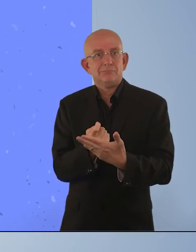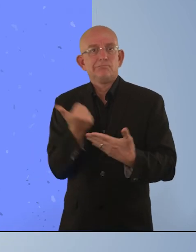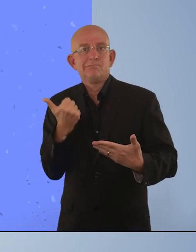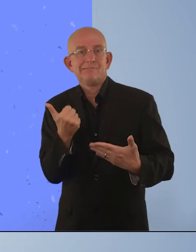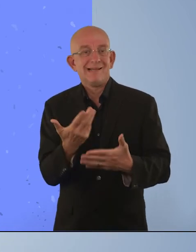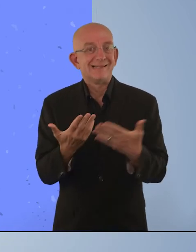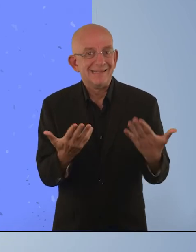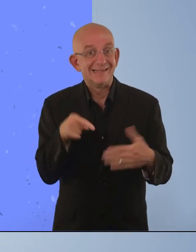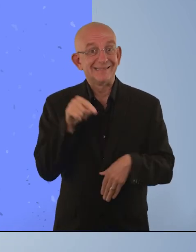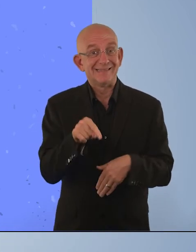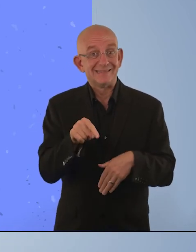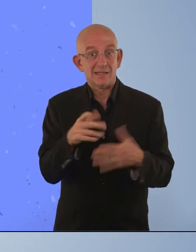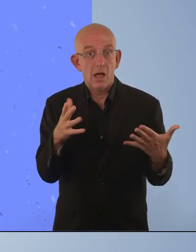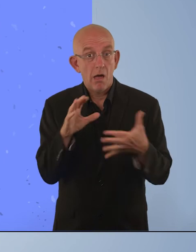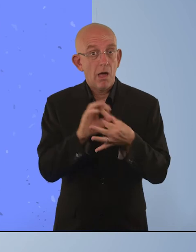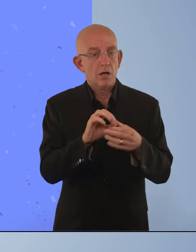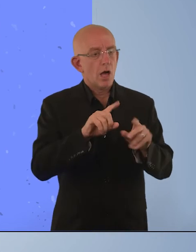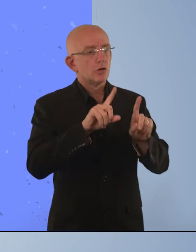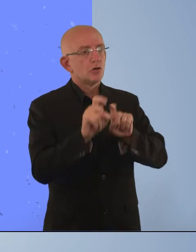constraints do not apply to surveys.